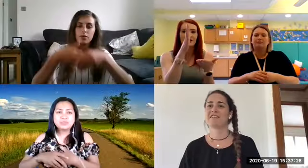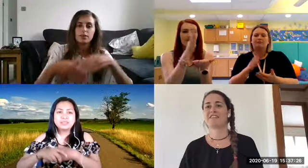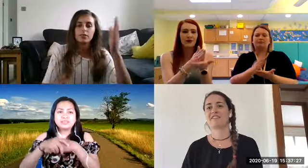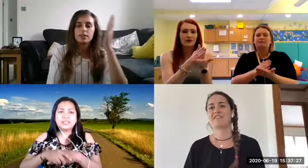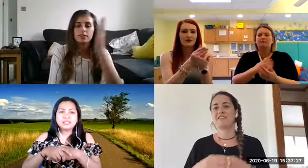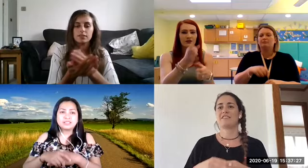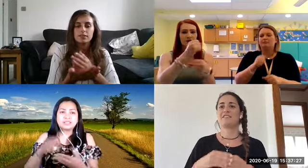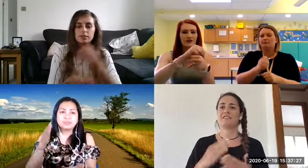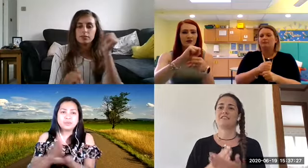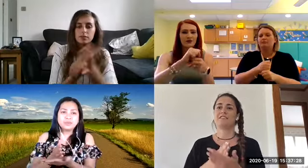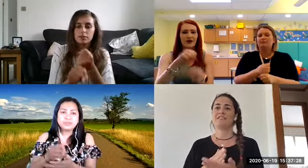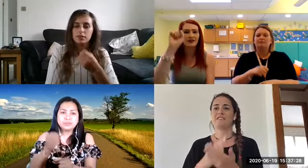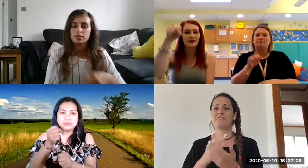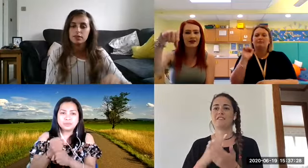supposed to do, oh yeah